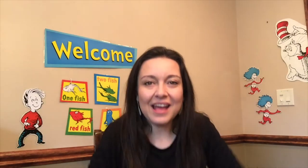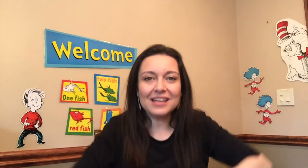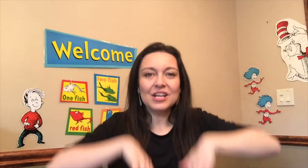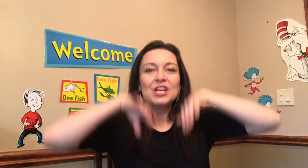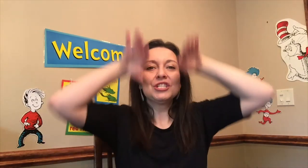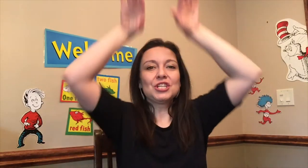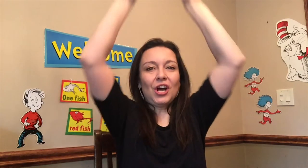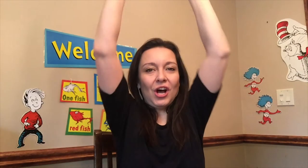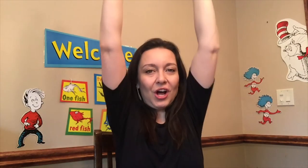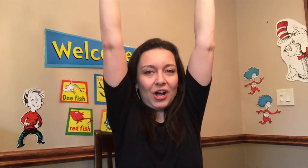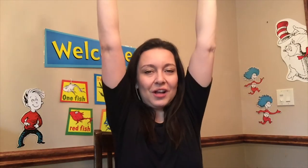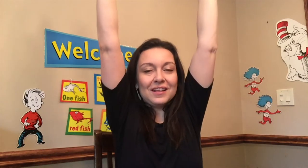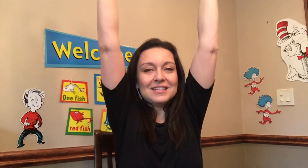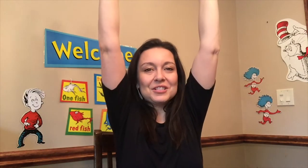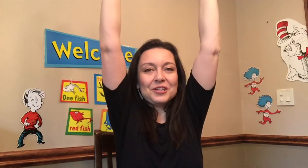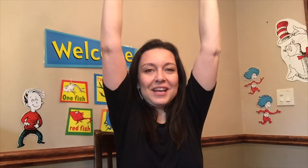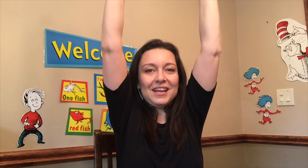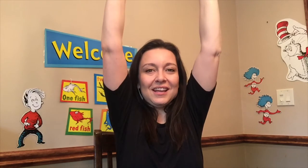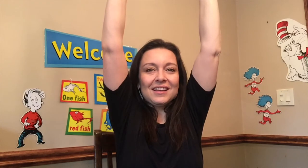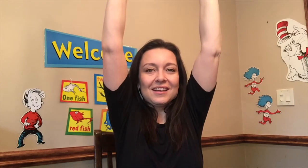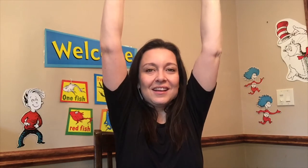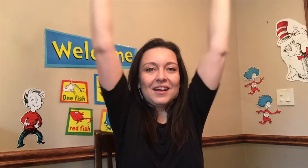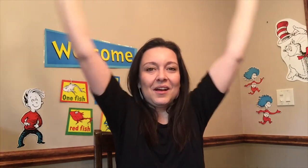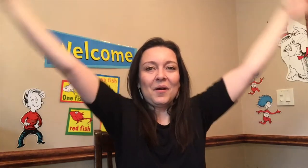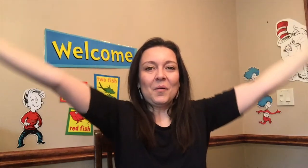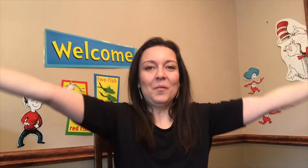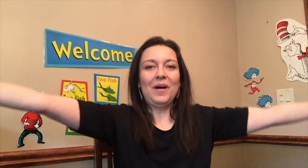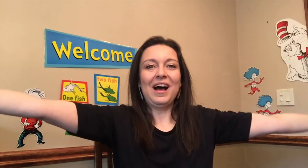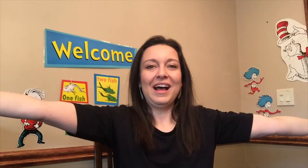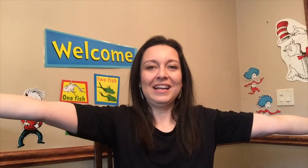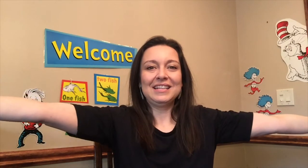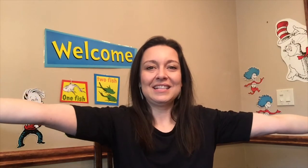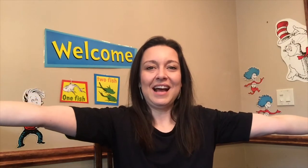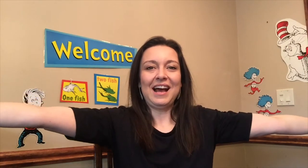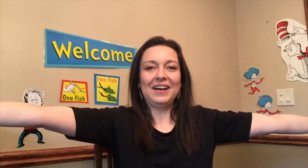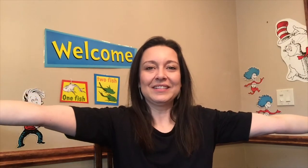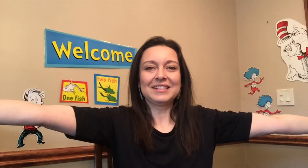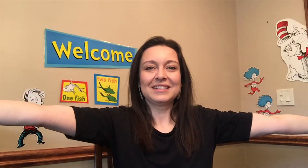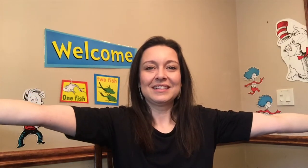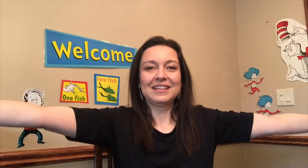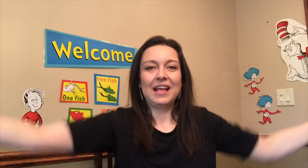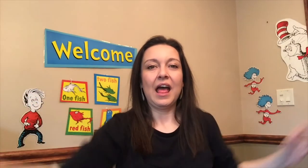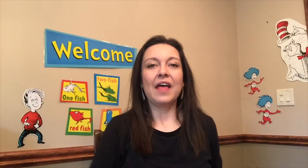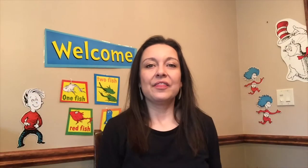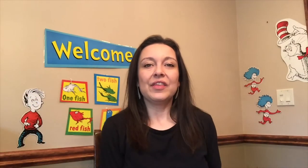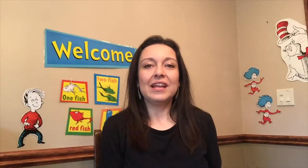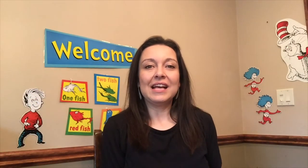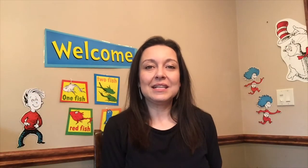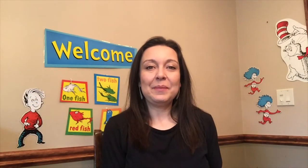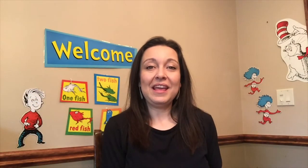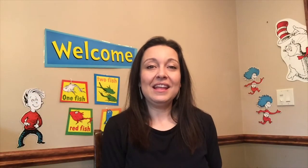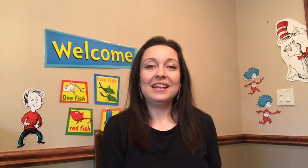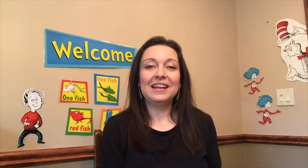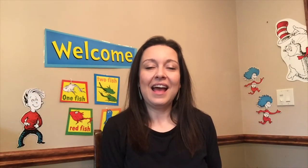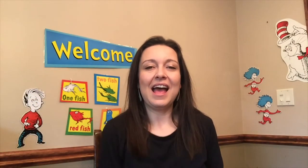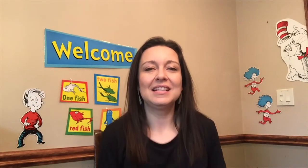tall as a tree wide as a house thin as a pin and